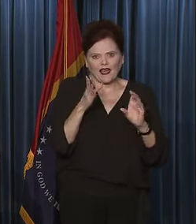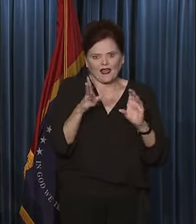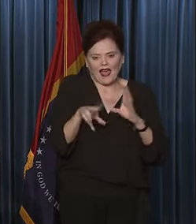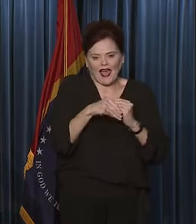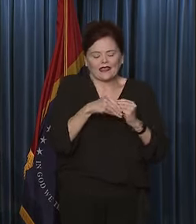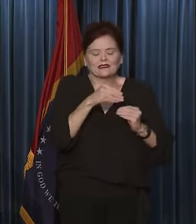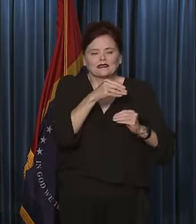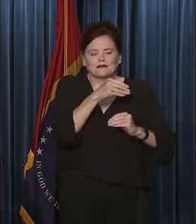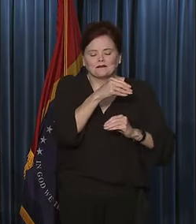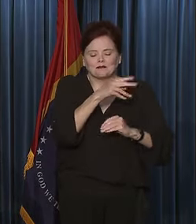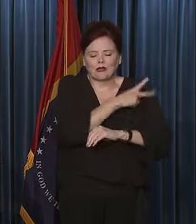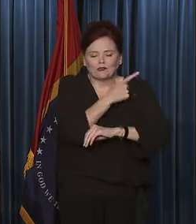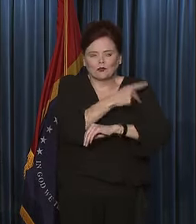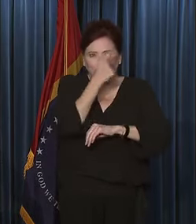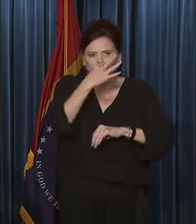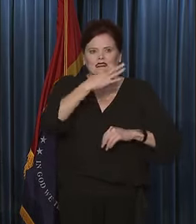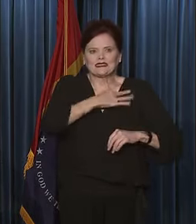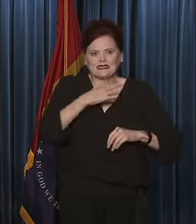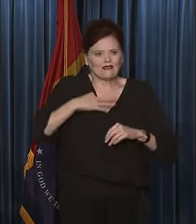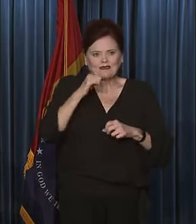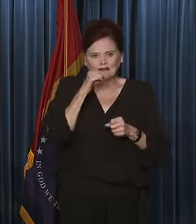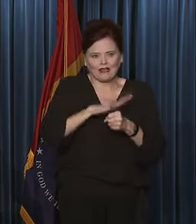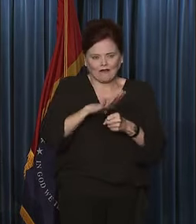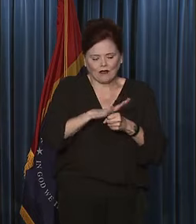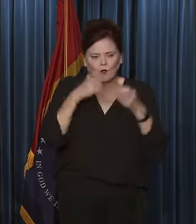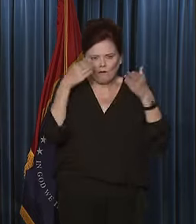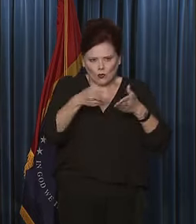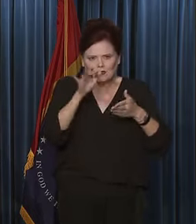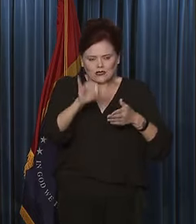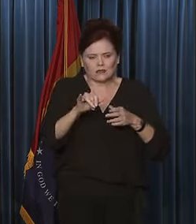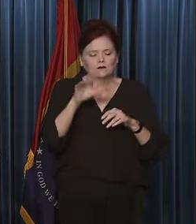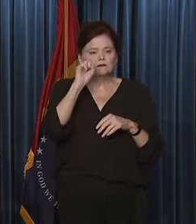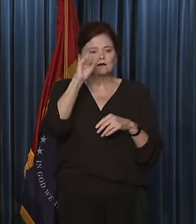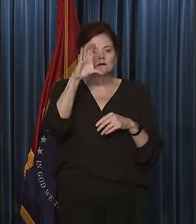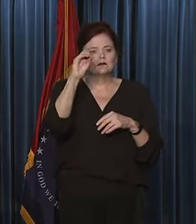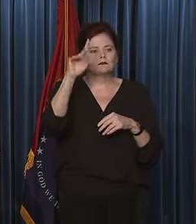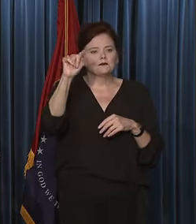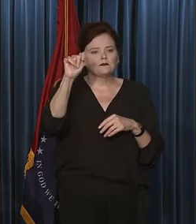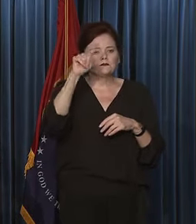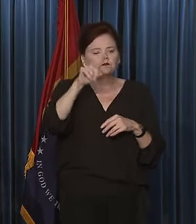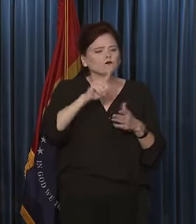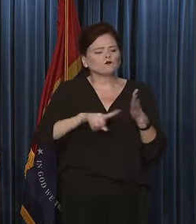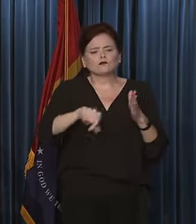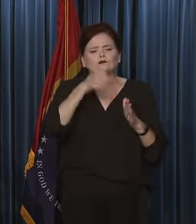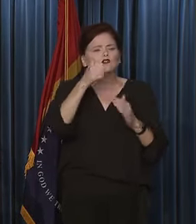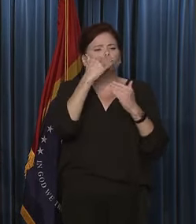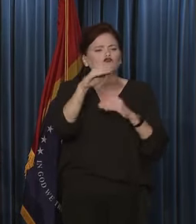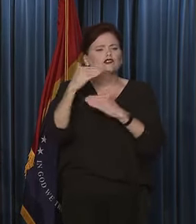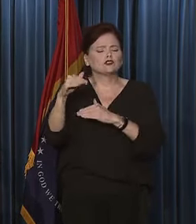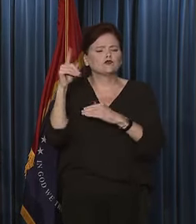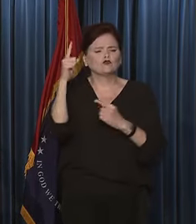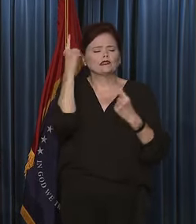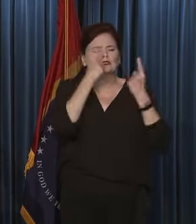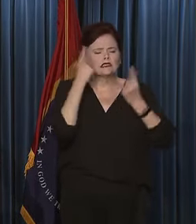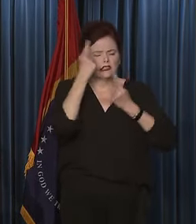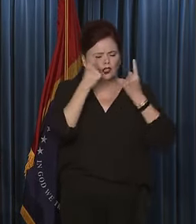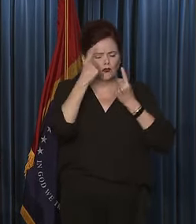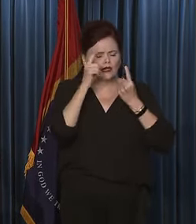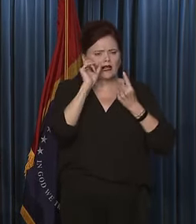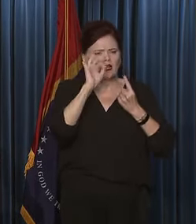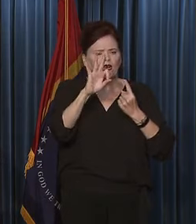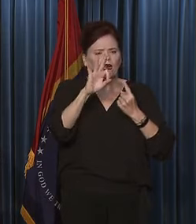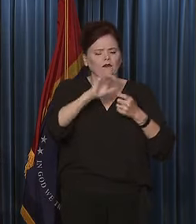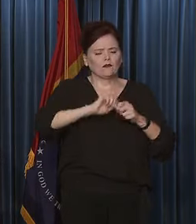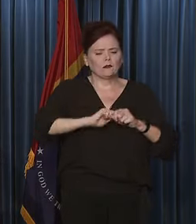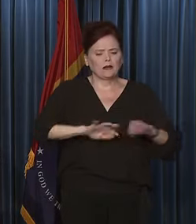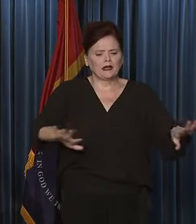of the lack of staffing in our hospitals. And that's what we've been focused on. Scott. What other restrictions or steps are you considering if this pandemic